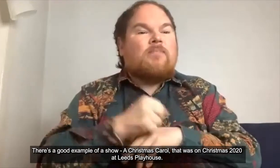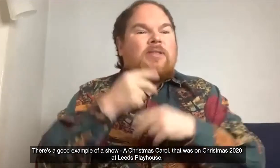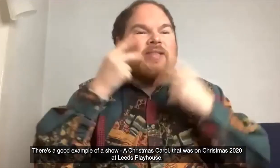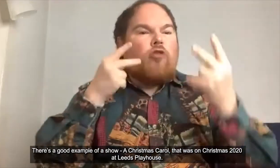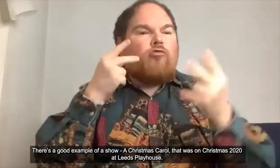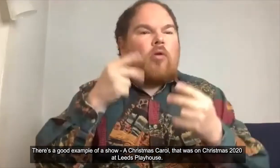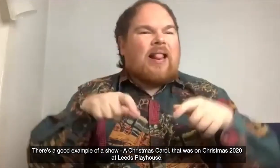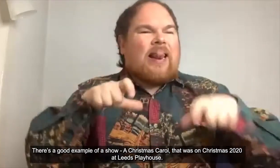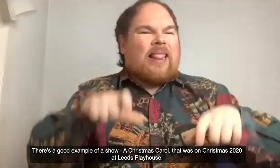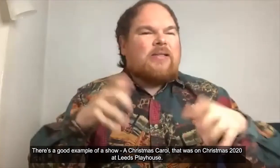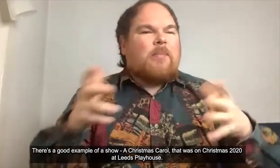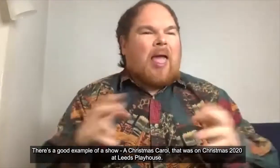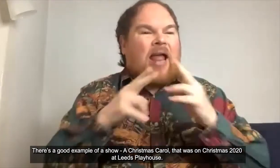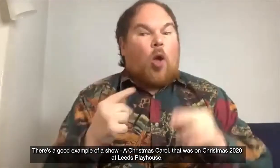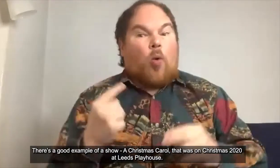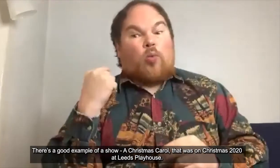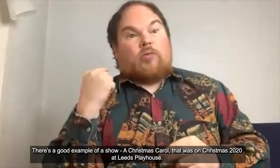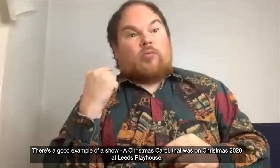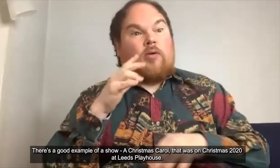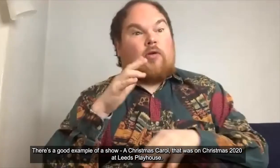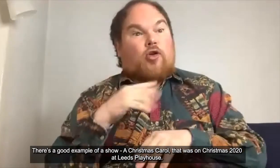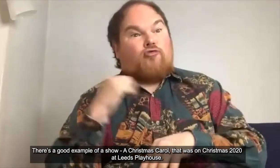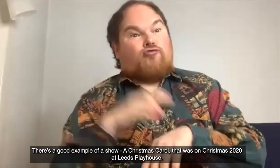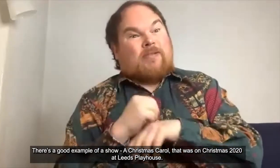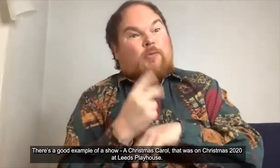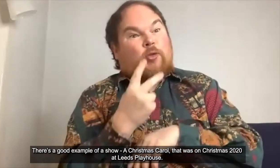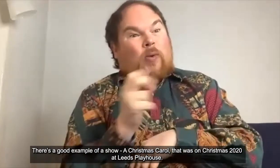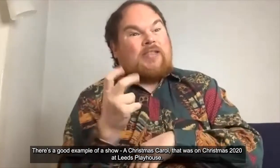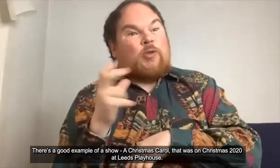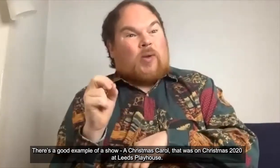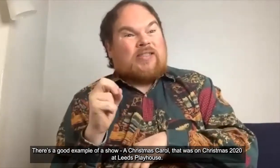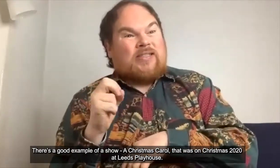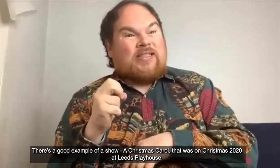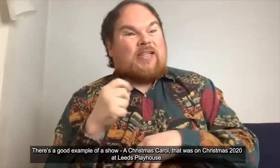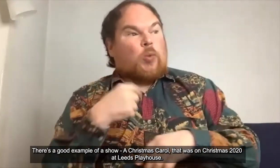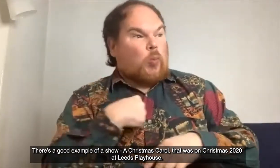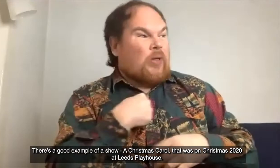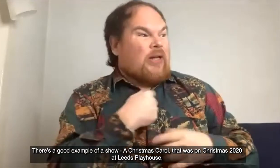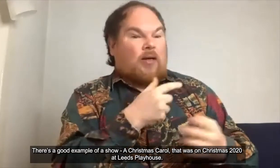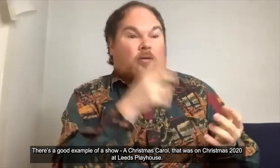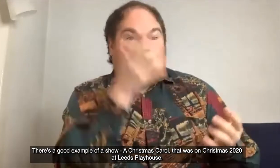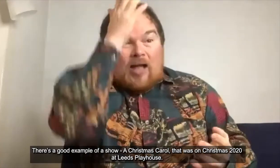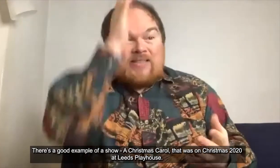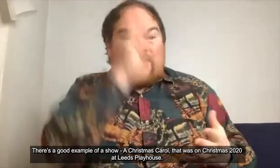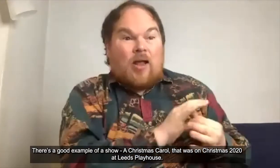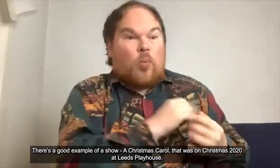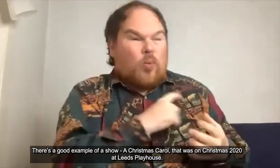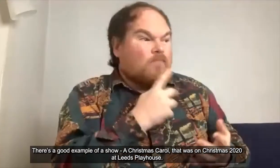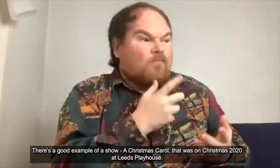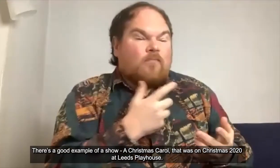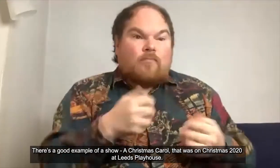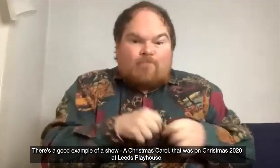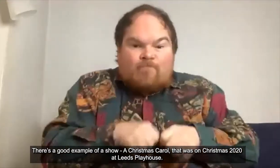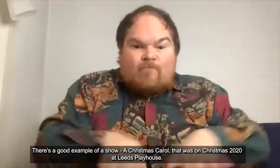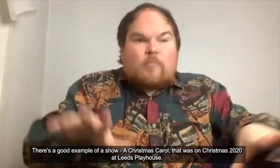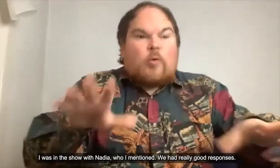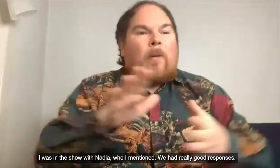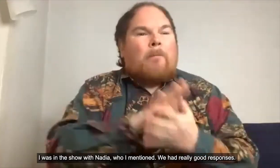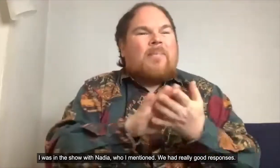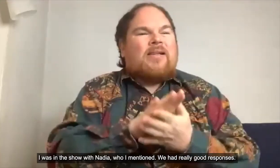example of a show a Christmas Carol that was on Christmas just gone Christmas 2020 at Leeds Playhouse I was in the show with